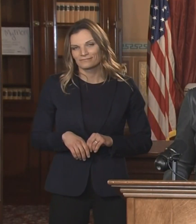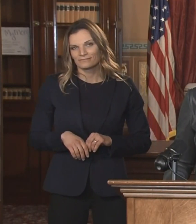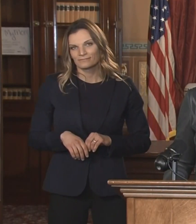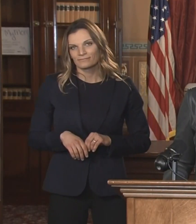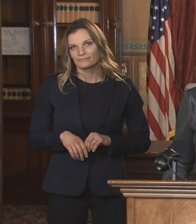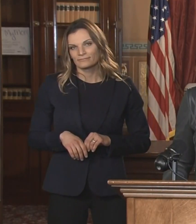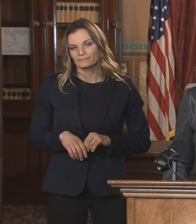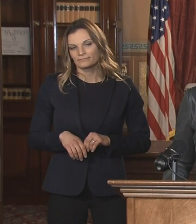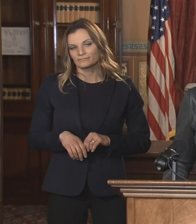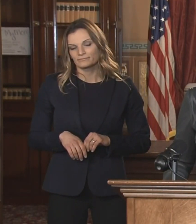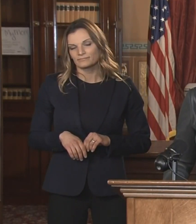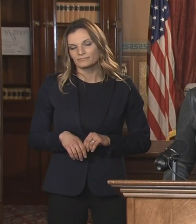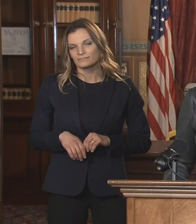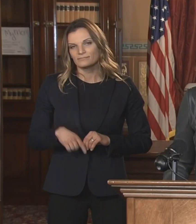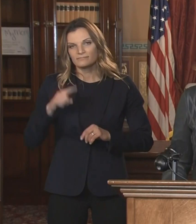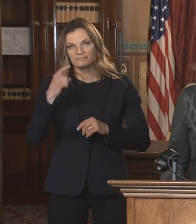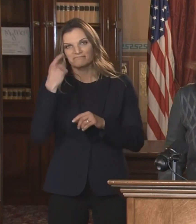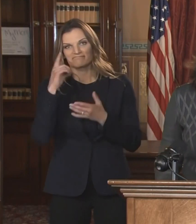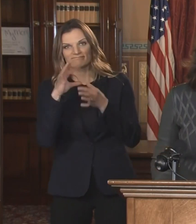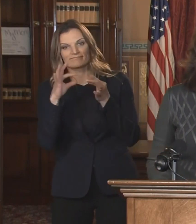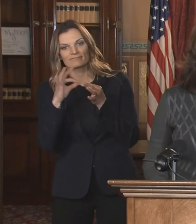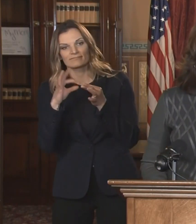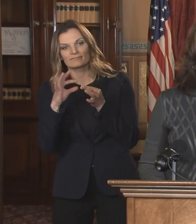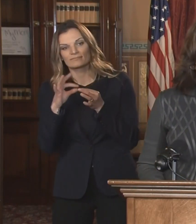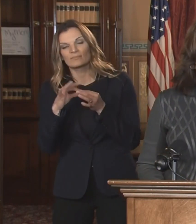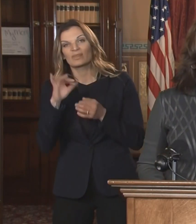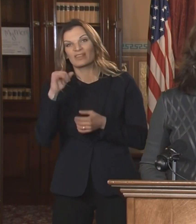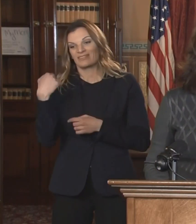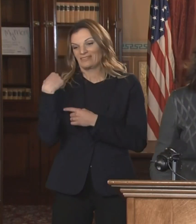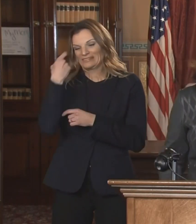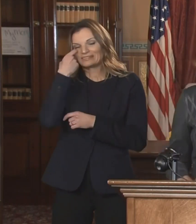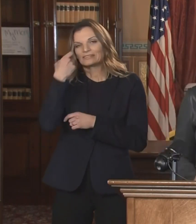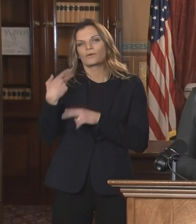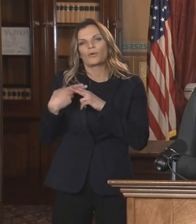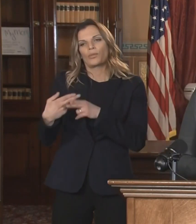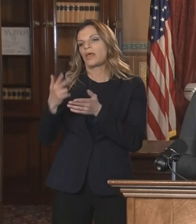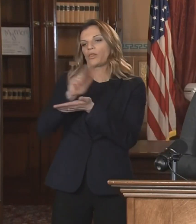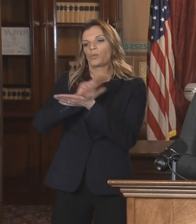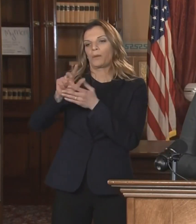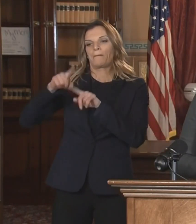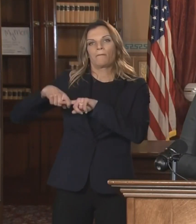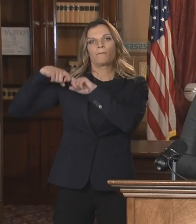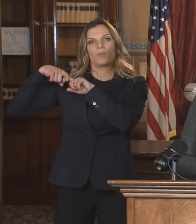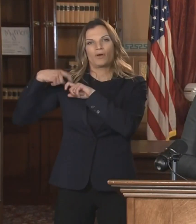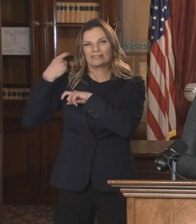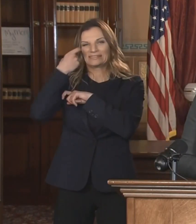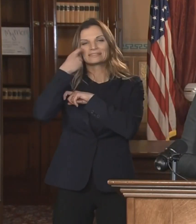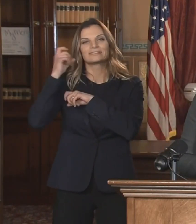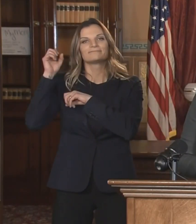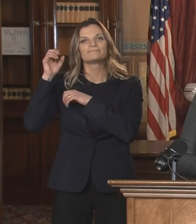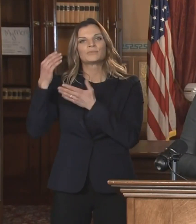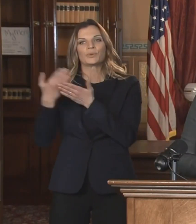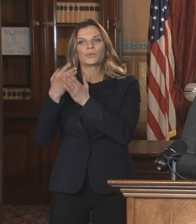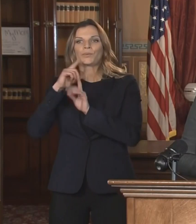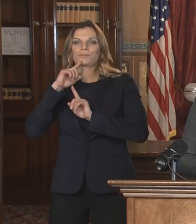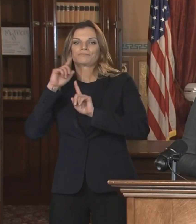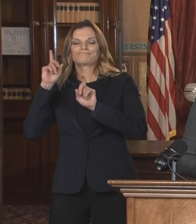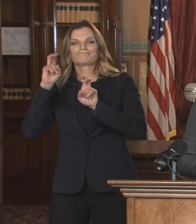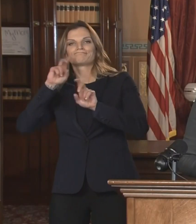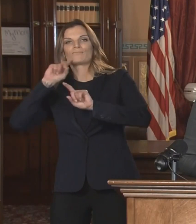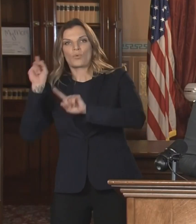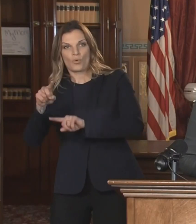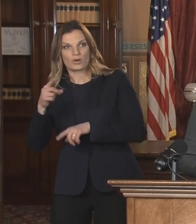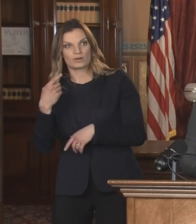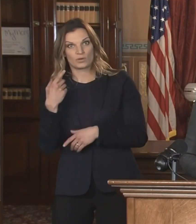still early on the effects of the three week pause. Wondering if there's any chance or consideration that you might